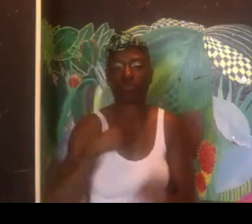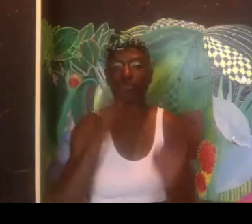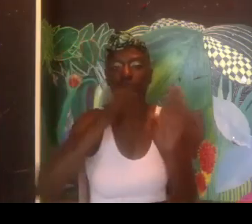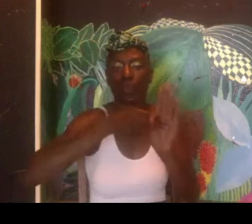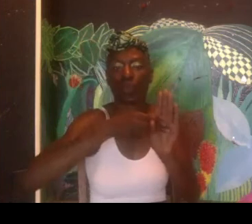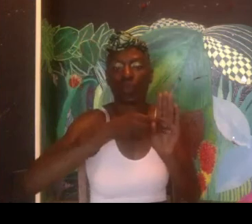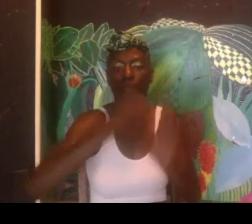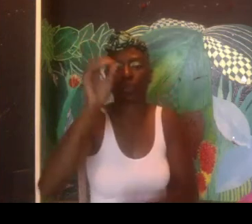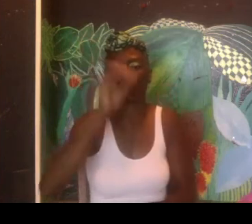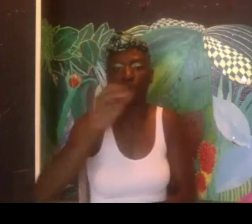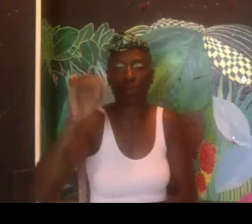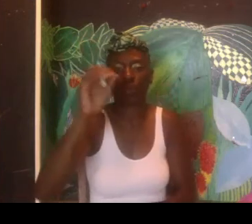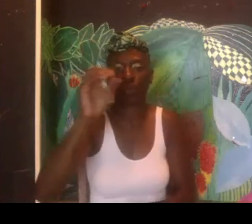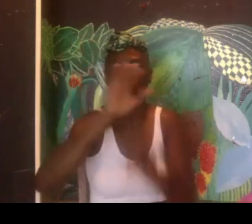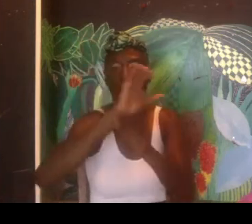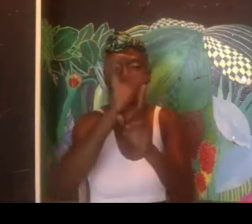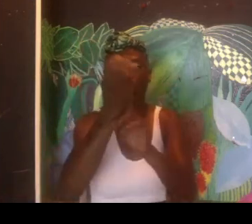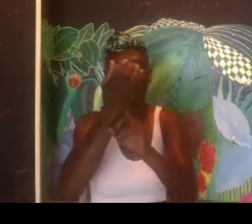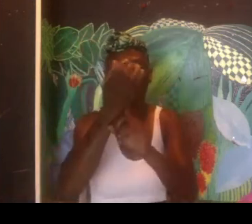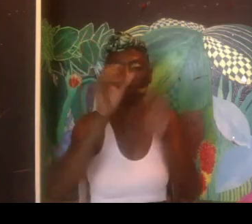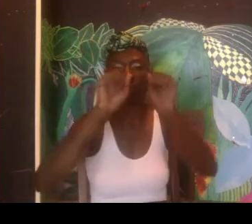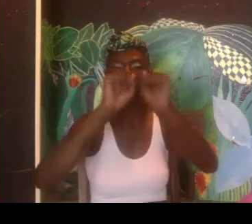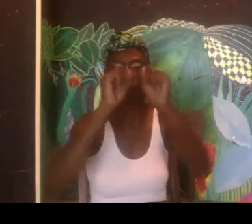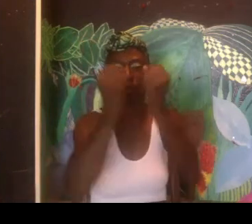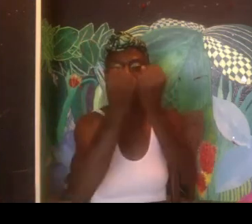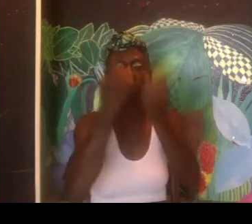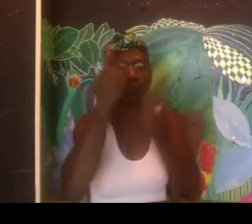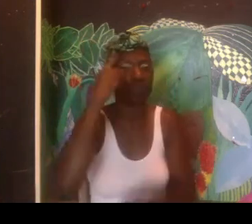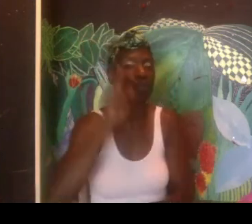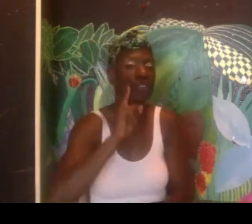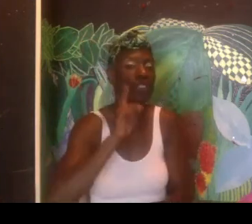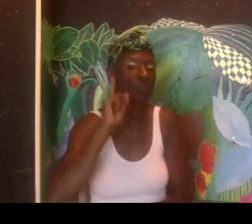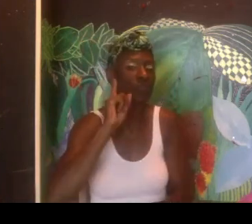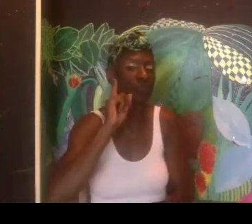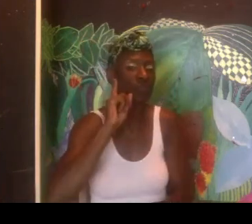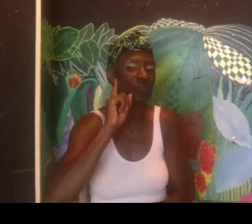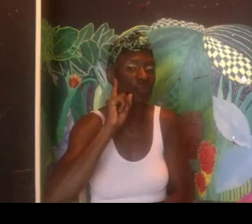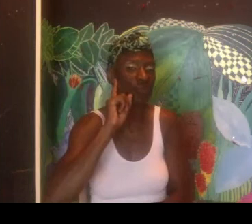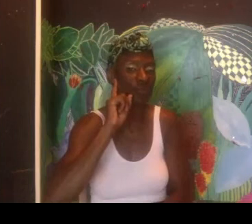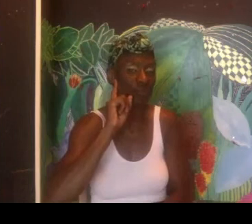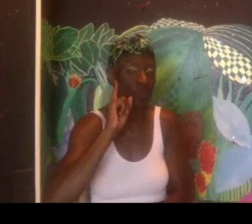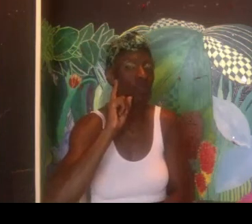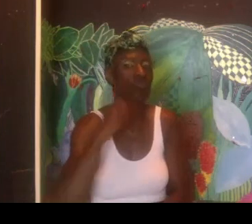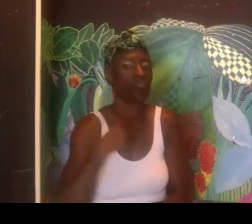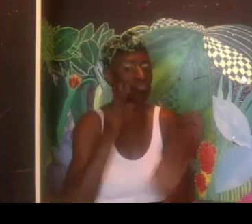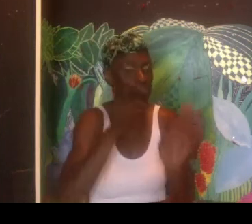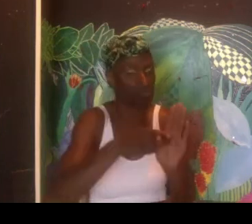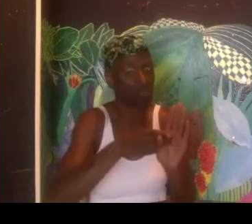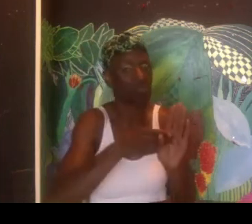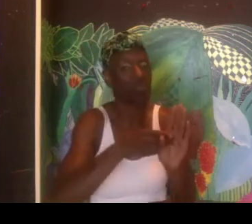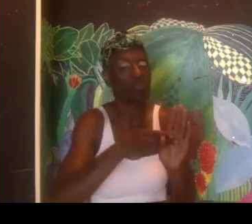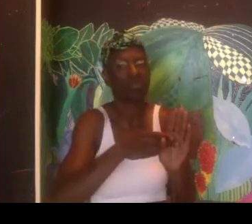So in 2018, I joined the Ontario Cultural Society for the Deaf.